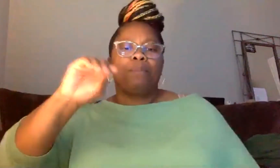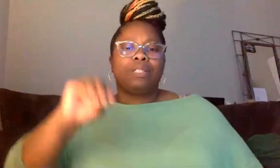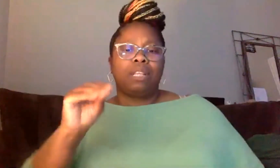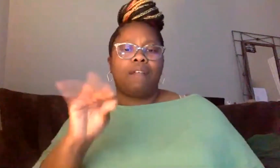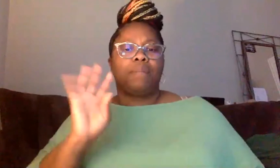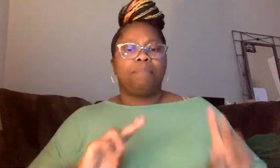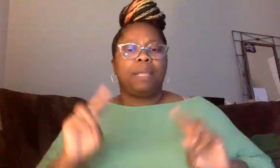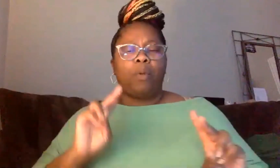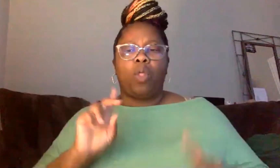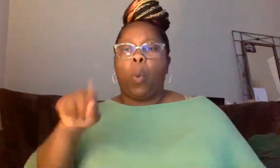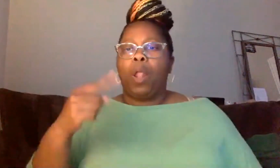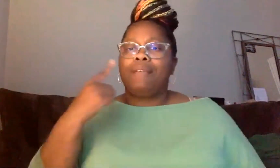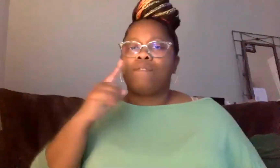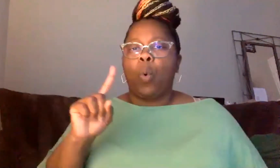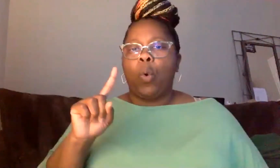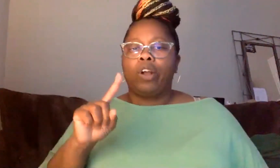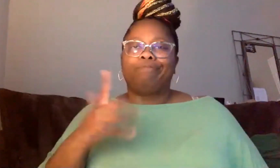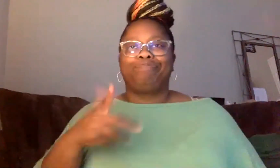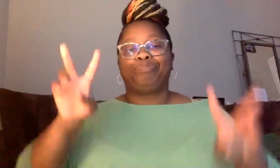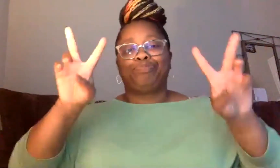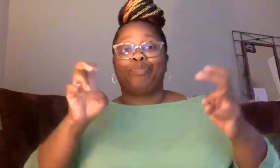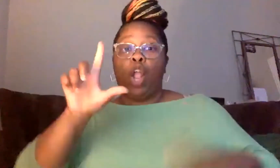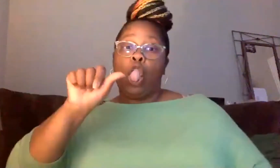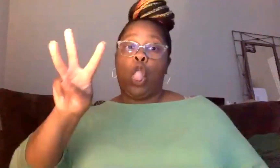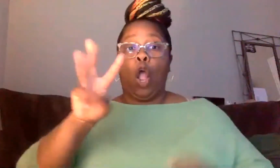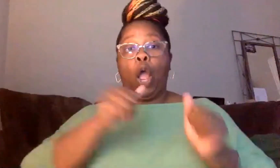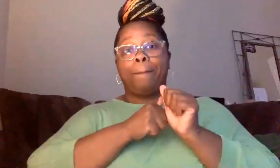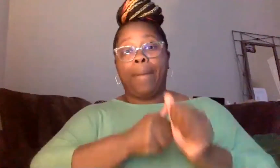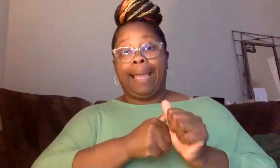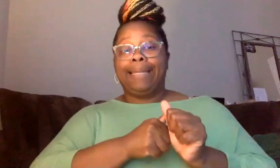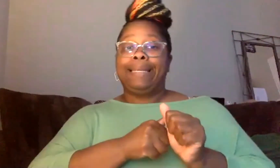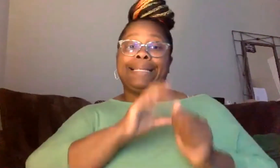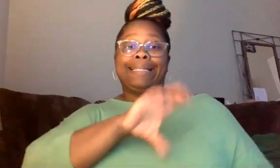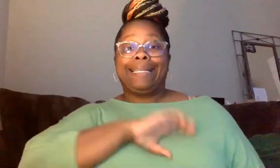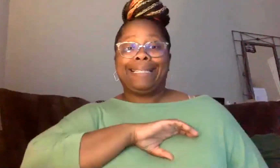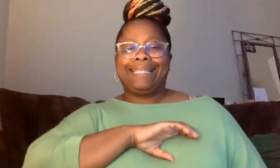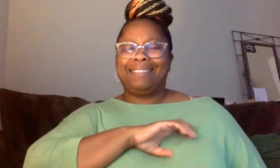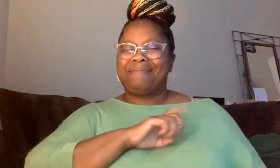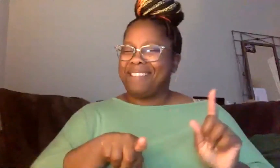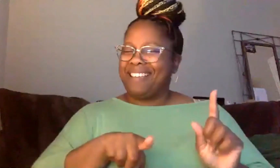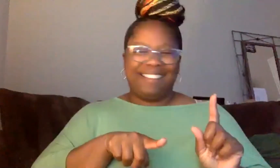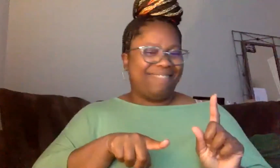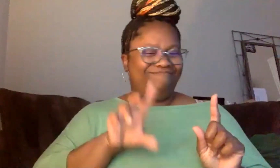they say law-abiding citizen, but I really feel like it's for racist white Americans. And that's it.